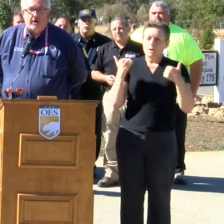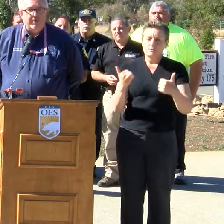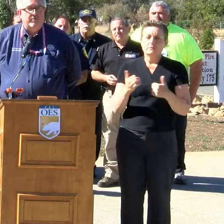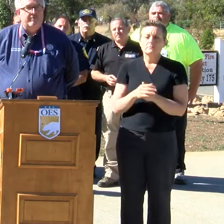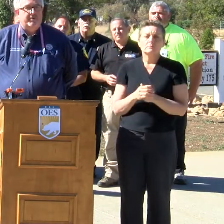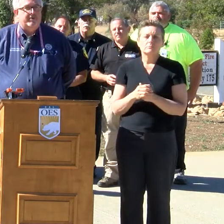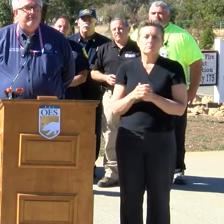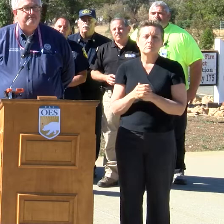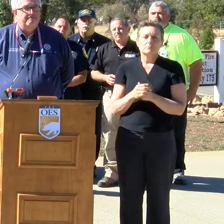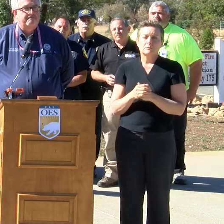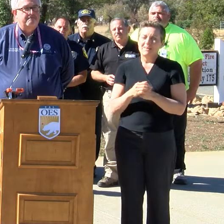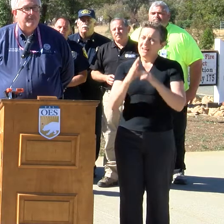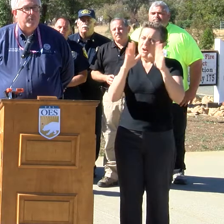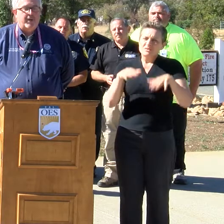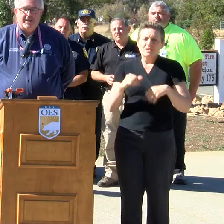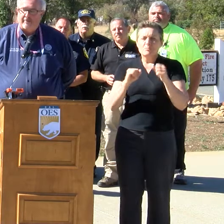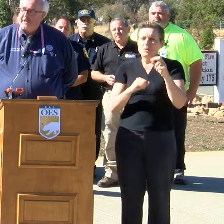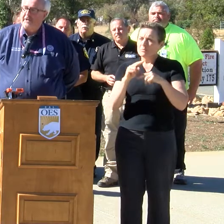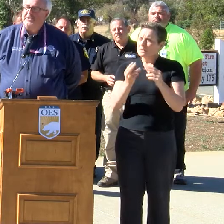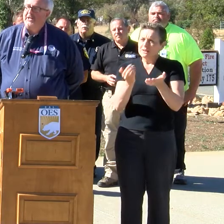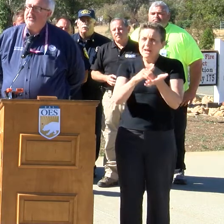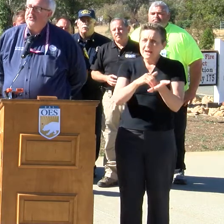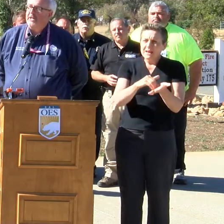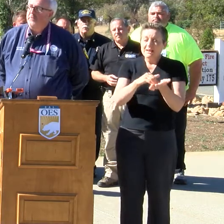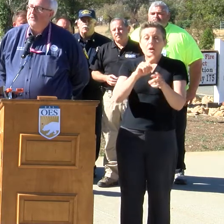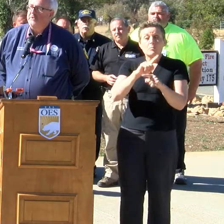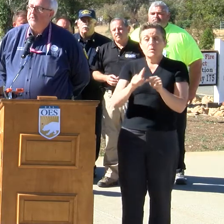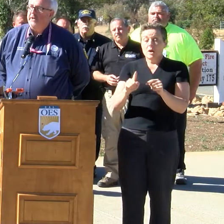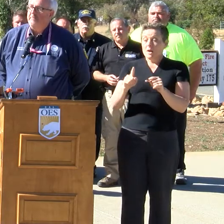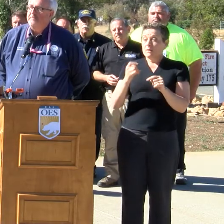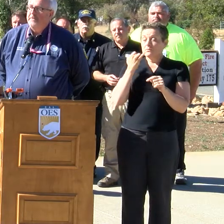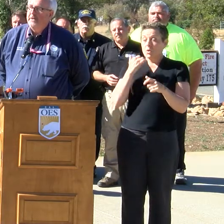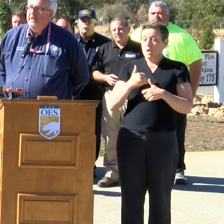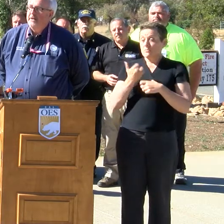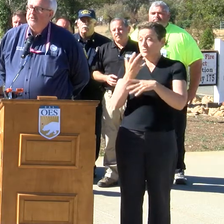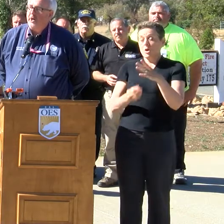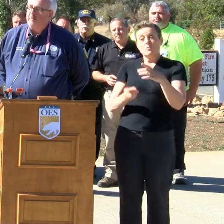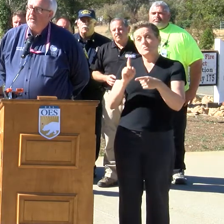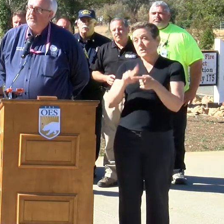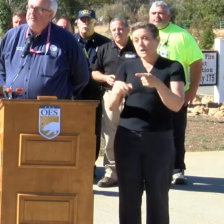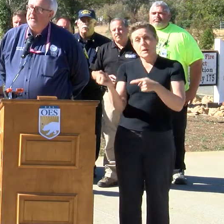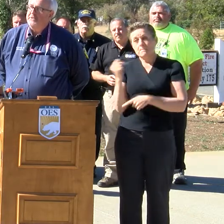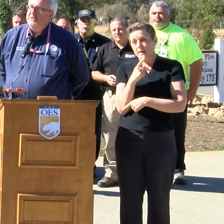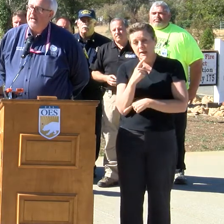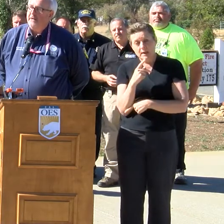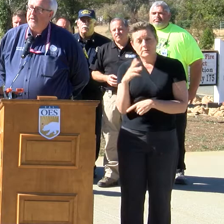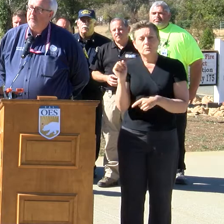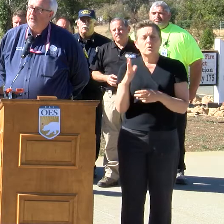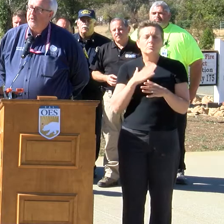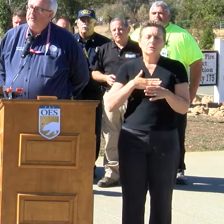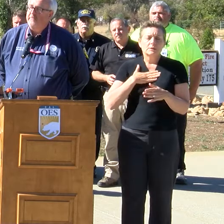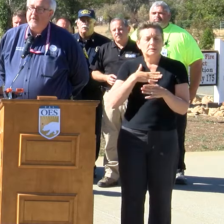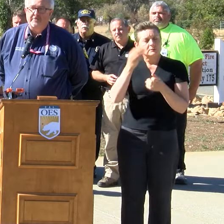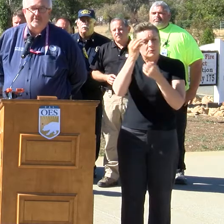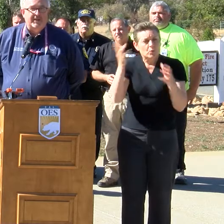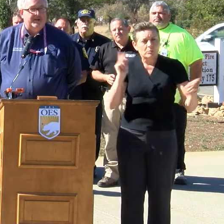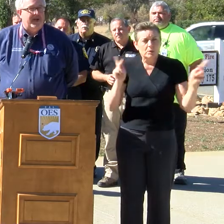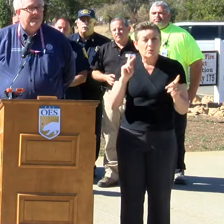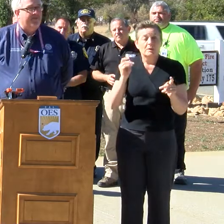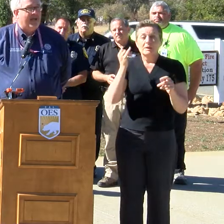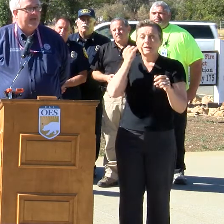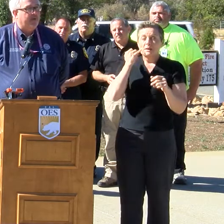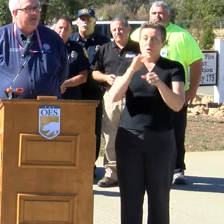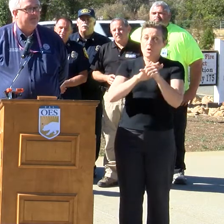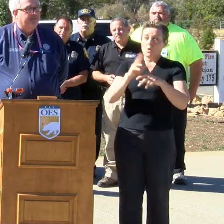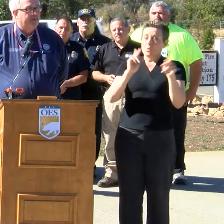We can always rebuild. We never get a second chance when it's too late. So help get us the message out that when the local officials say